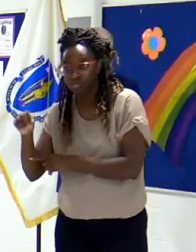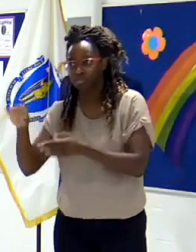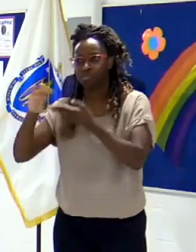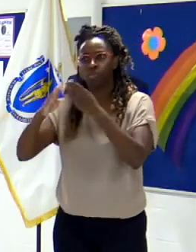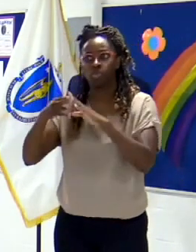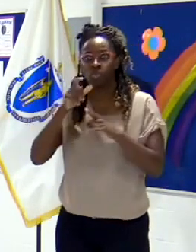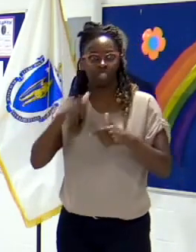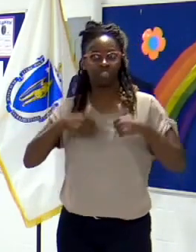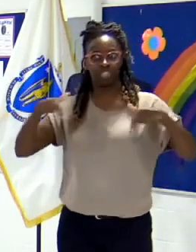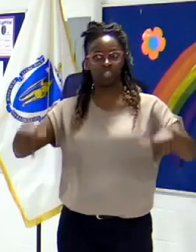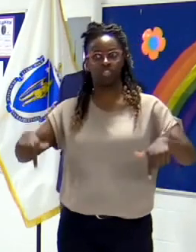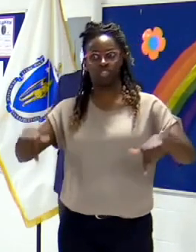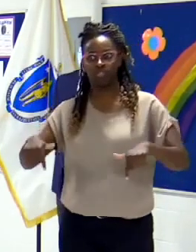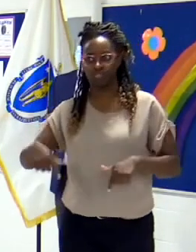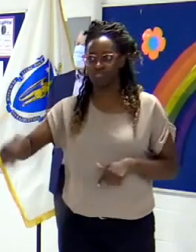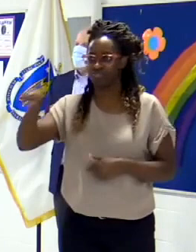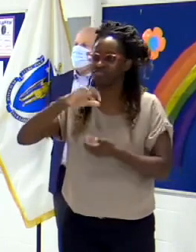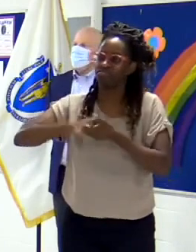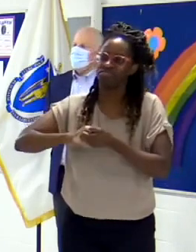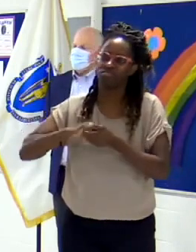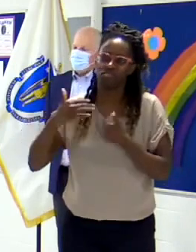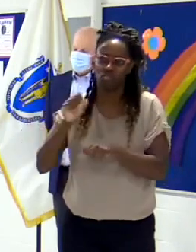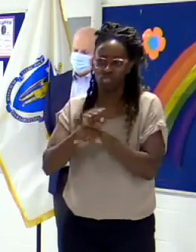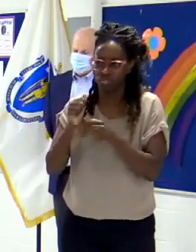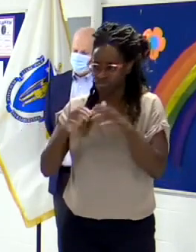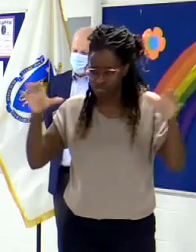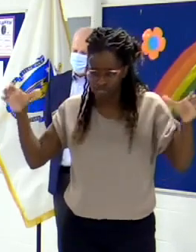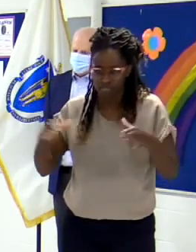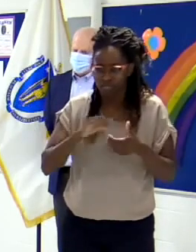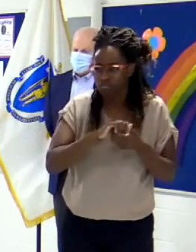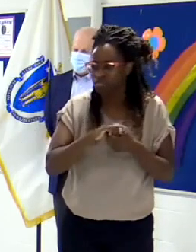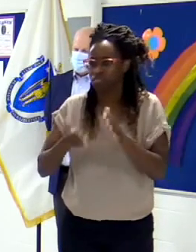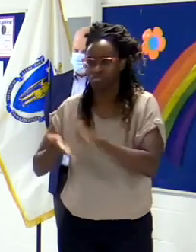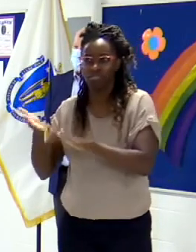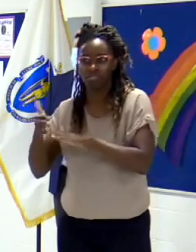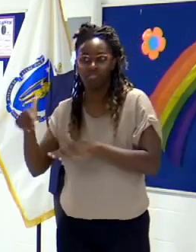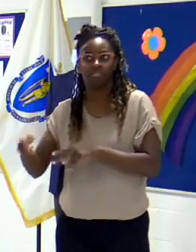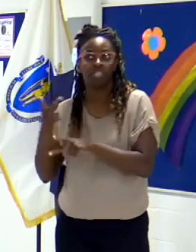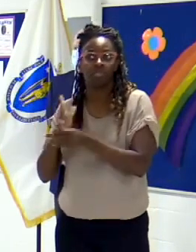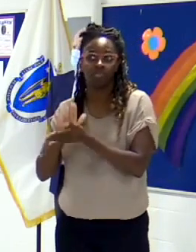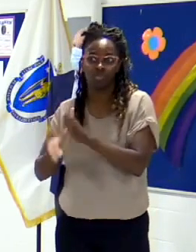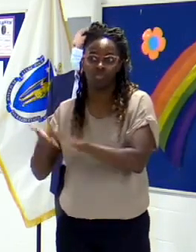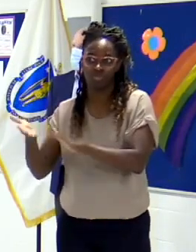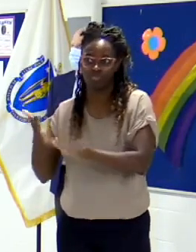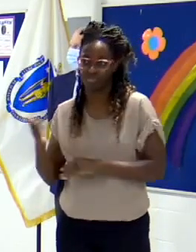who really work together to get a good operation in place for kids. So thank you.